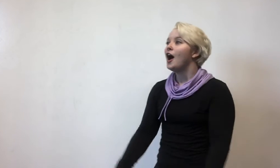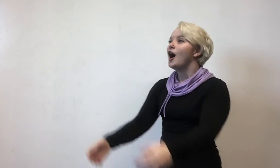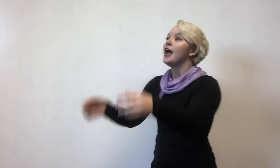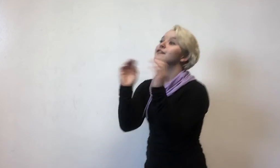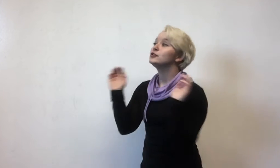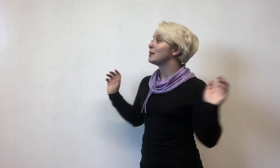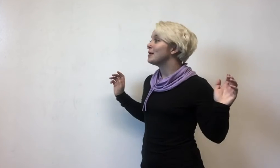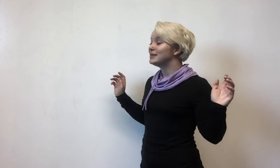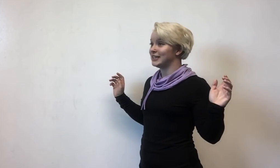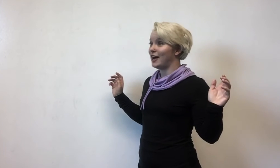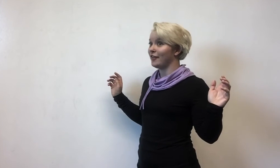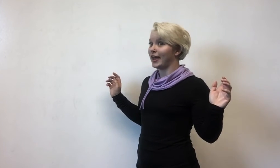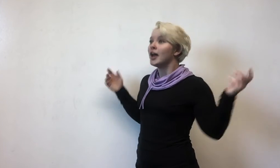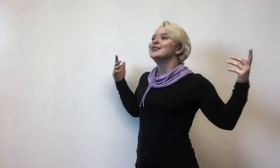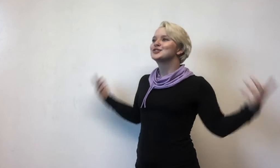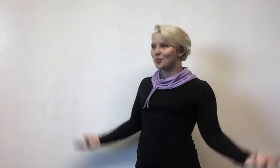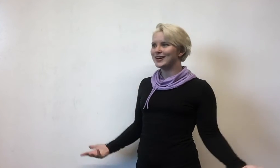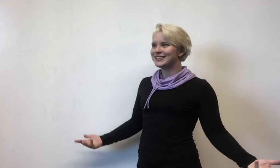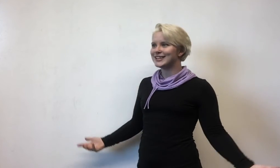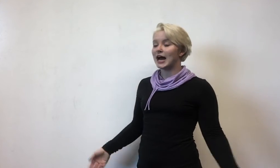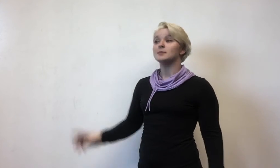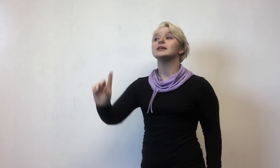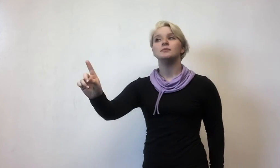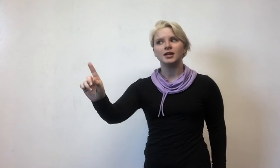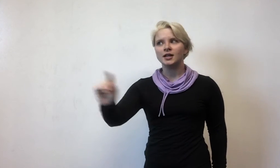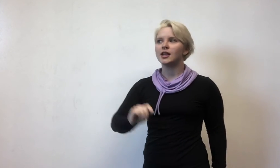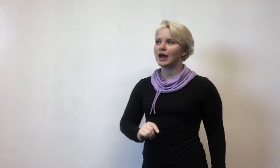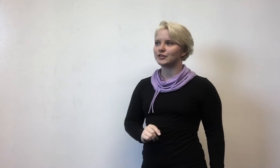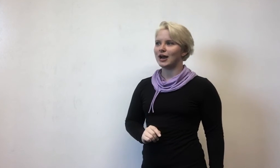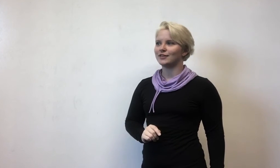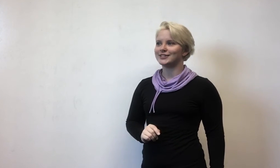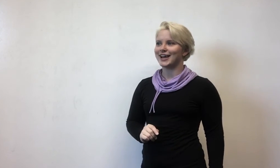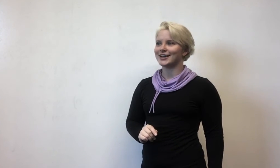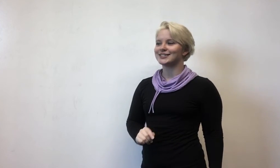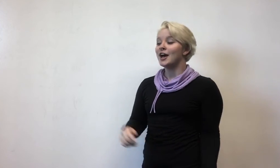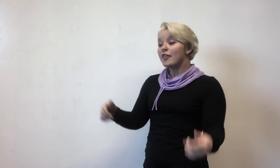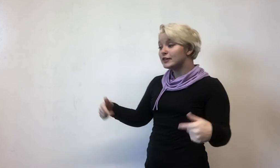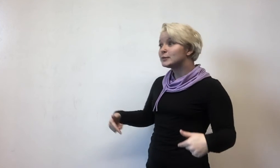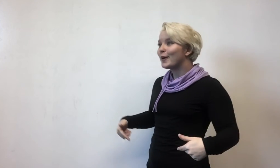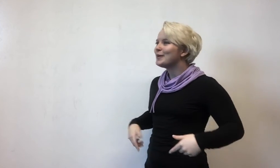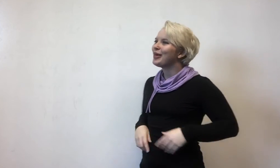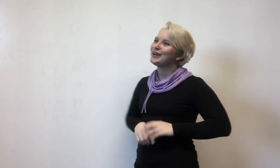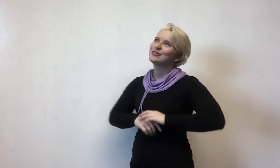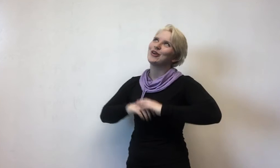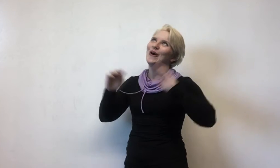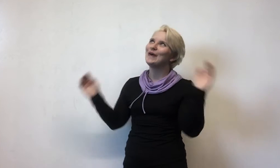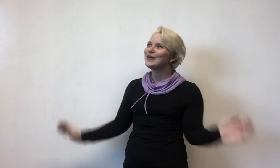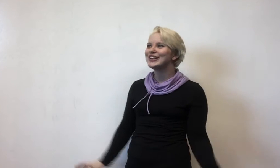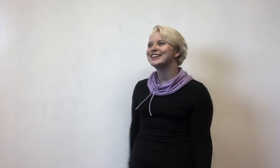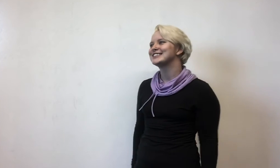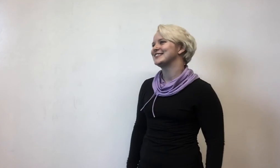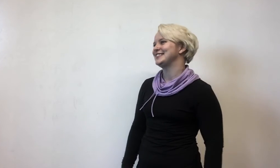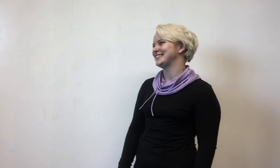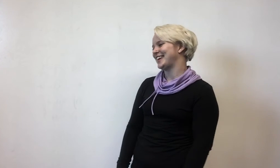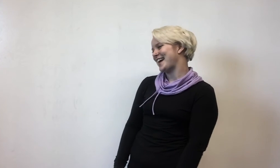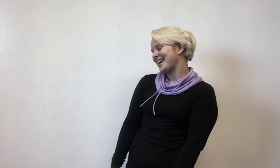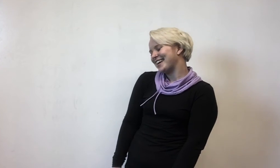If you jump up and down, like, 20 times immediately after having sex, the sperm, like, totally doesn't reach the egg.